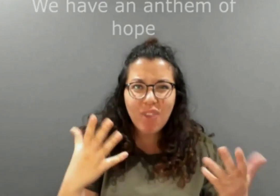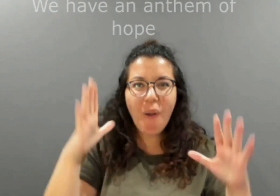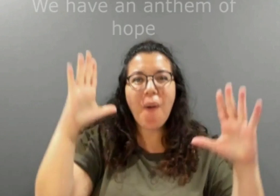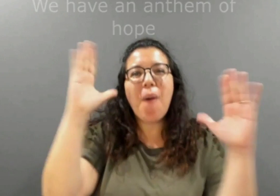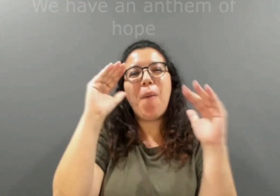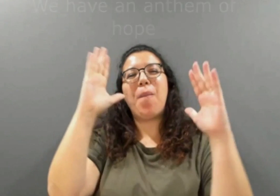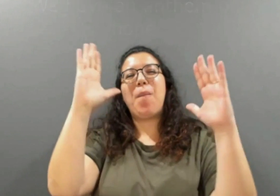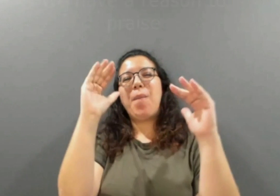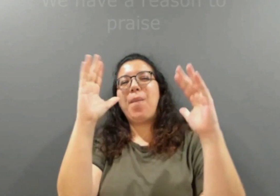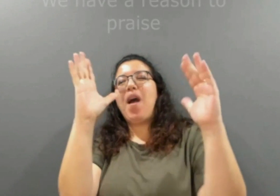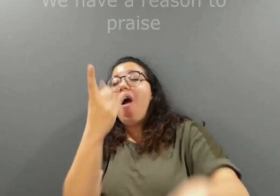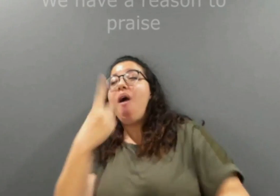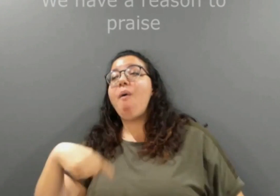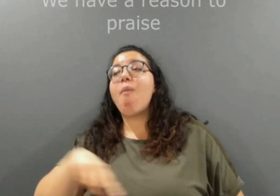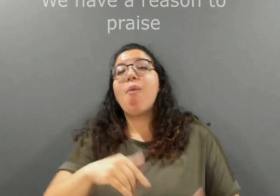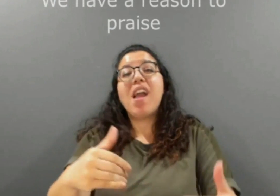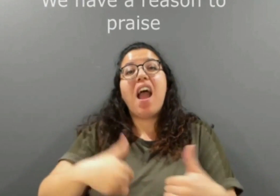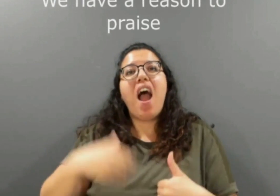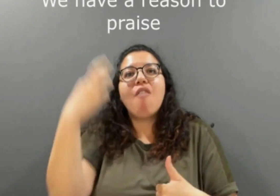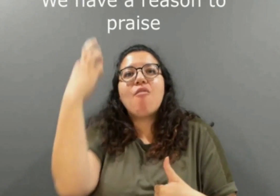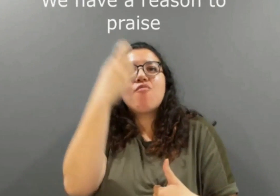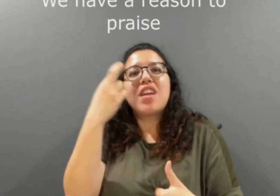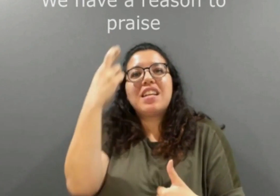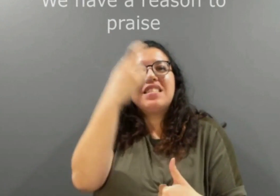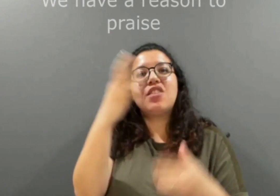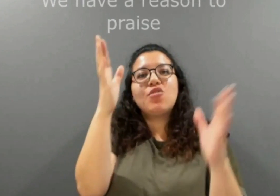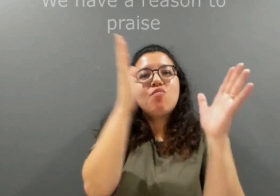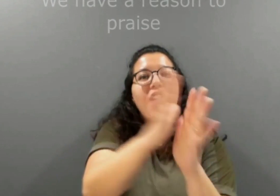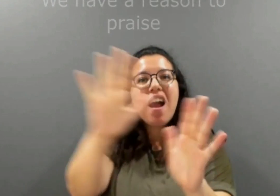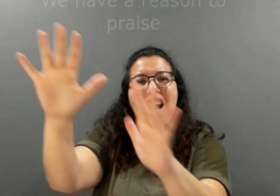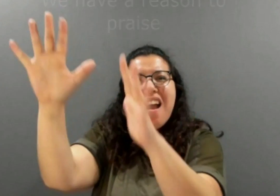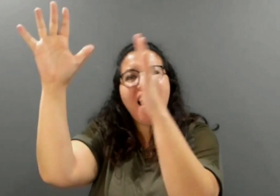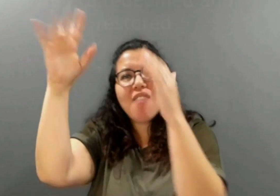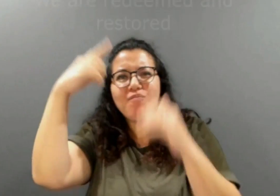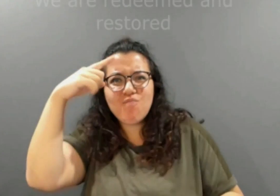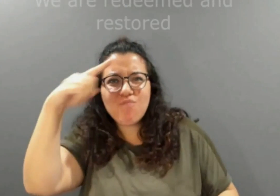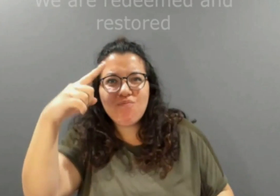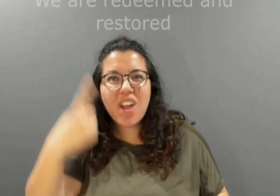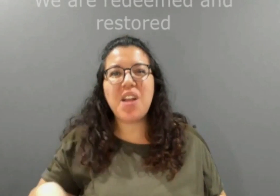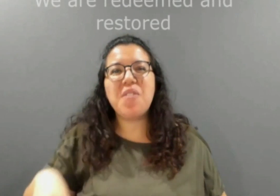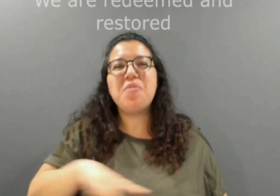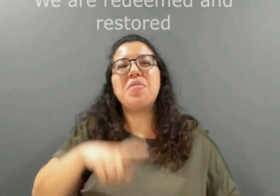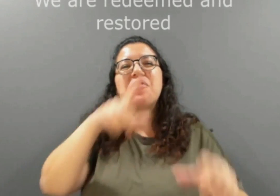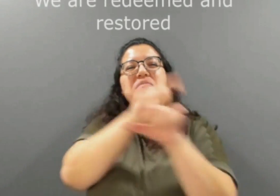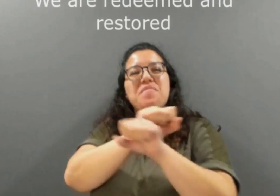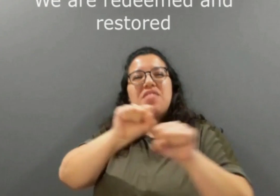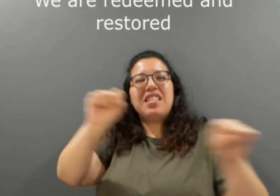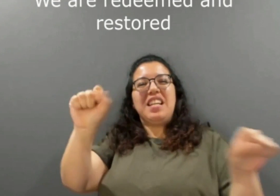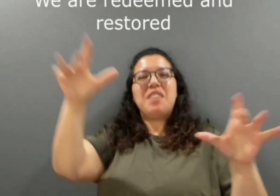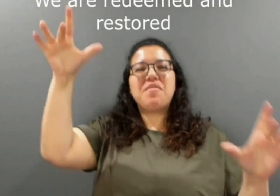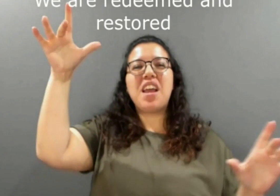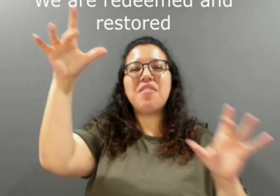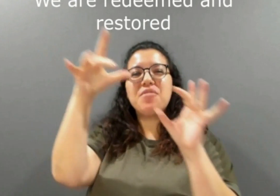We have a reason to praise We are redeemed and restored